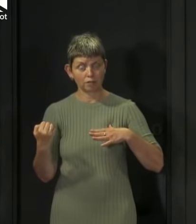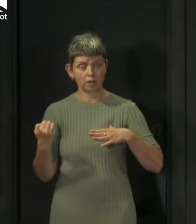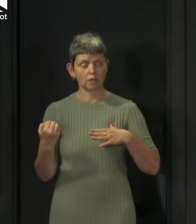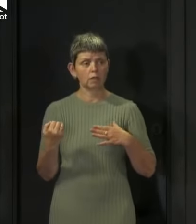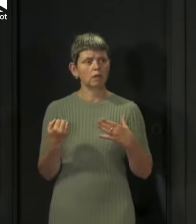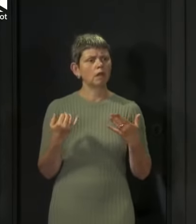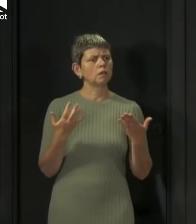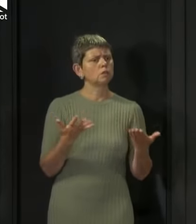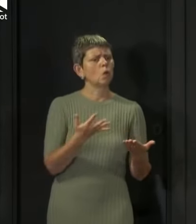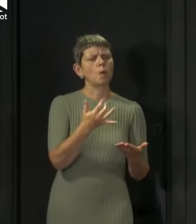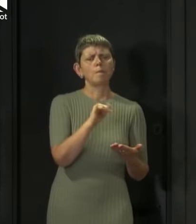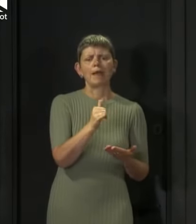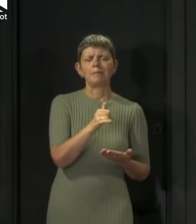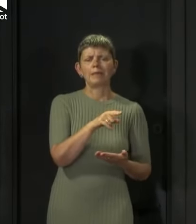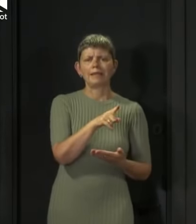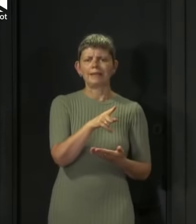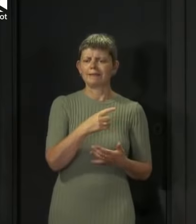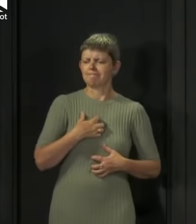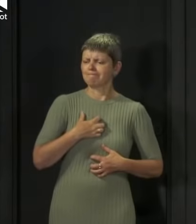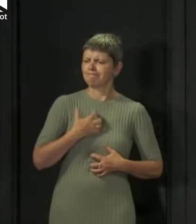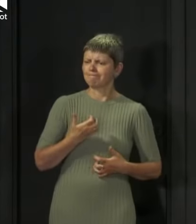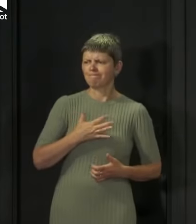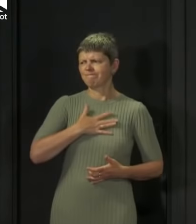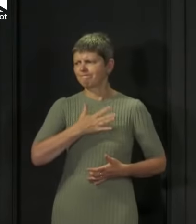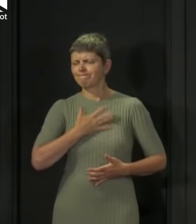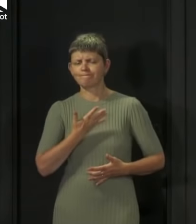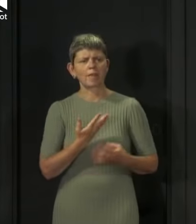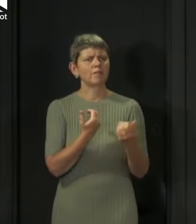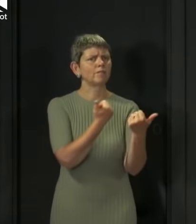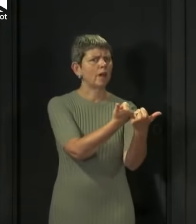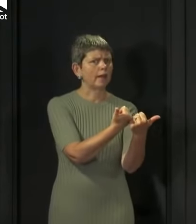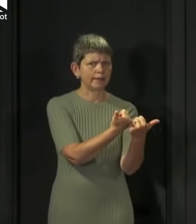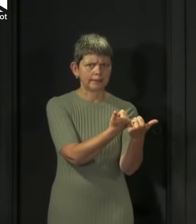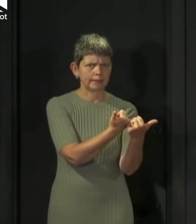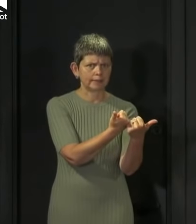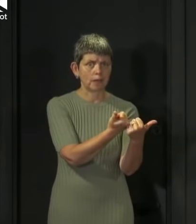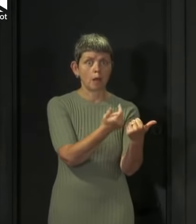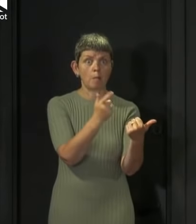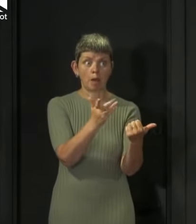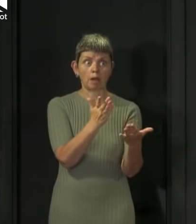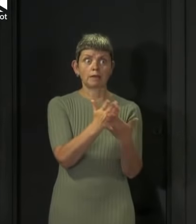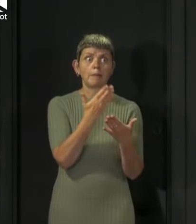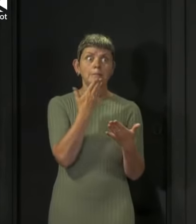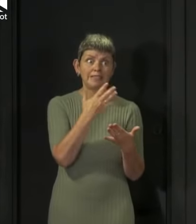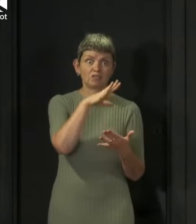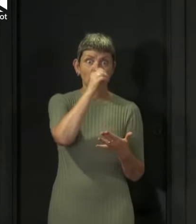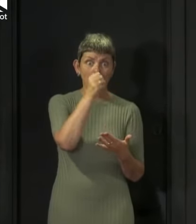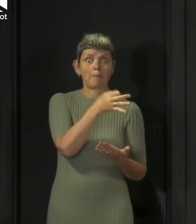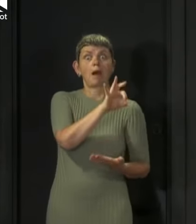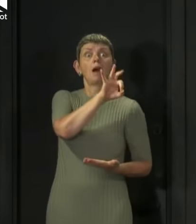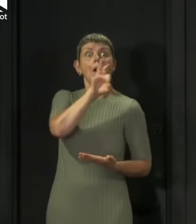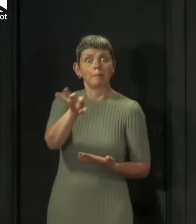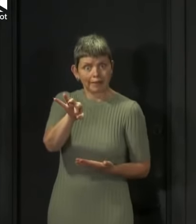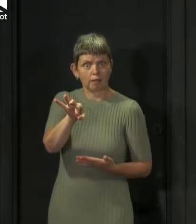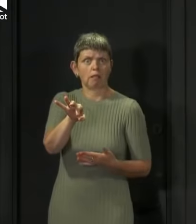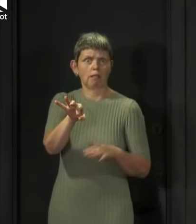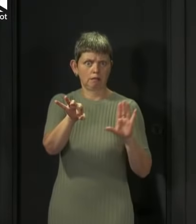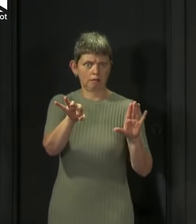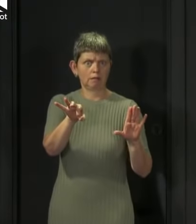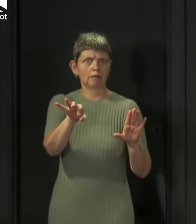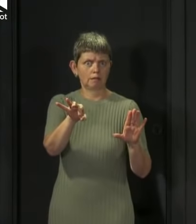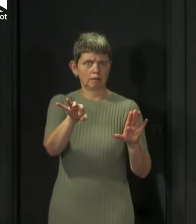still have questions, you may still have anger you want to express. That's perfectly legitimate. But don't forget the opportunity that already exists